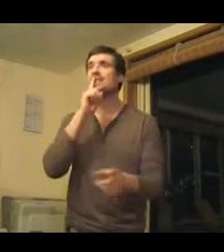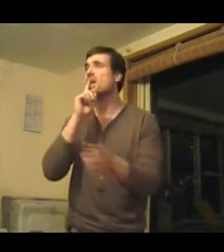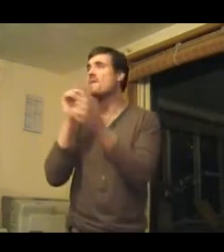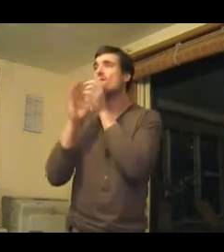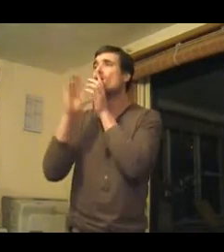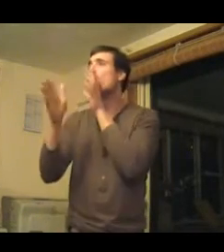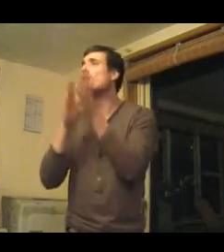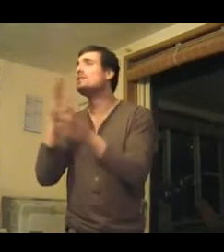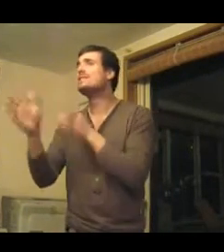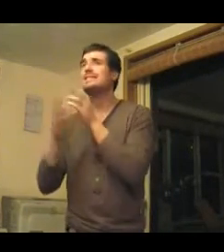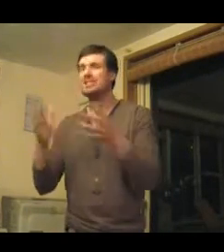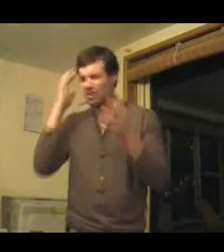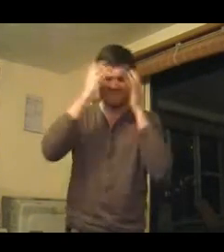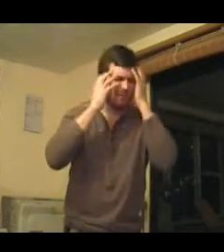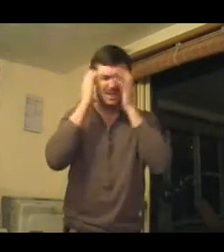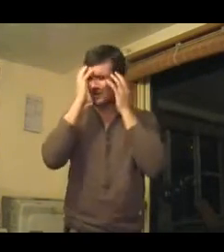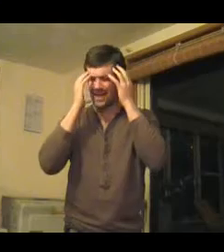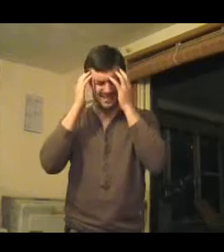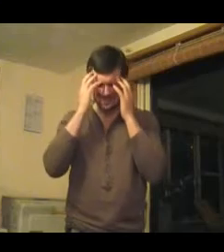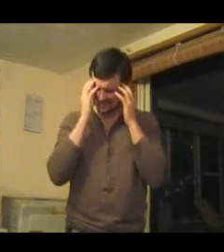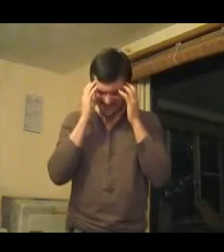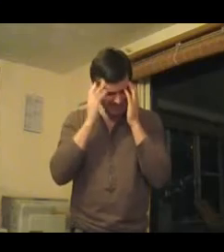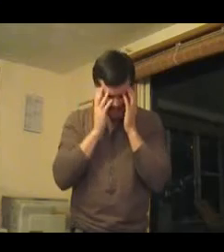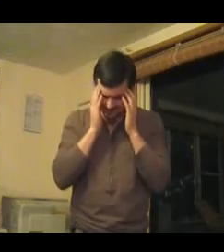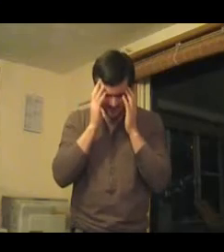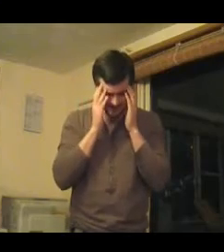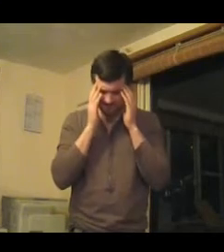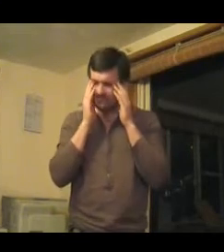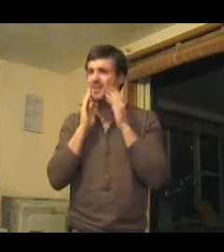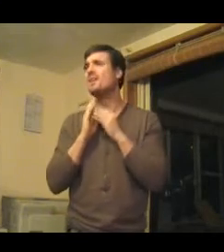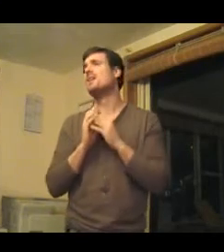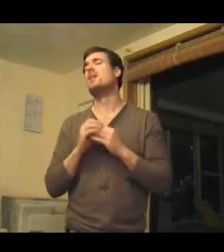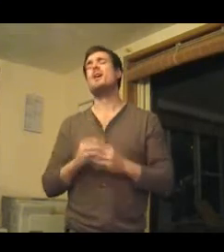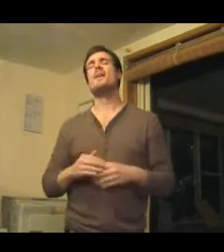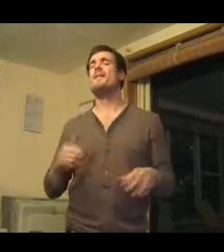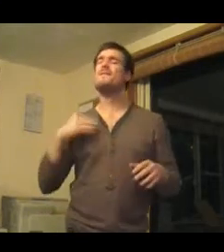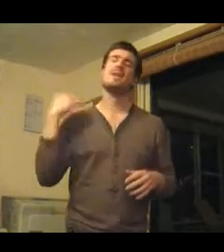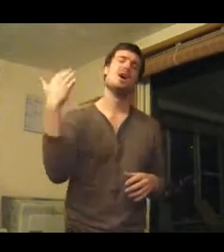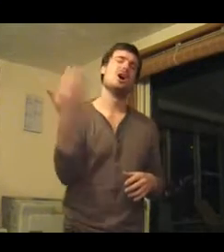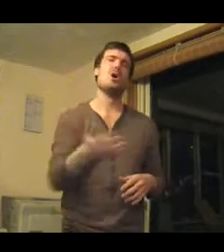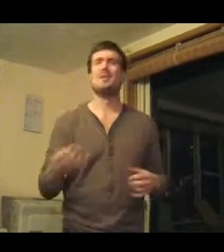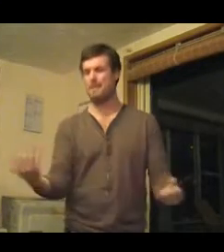Are Driving Me Crazy After All The Things You Caused Me